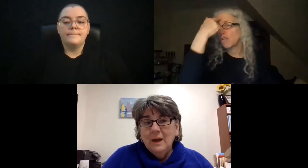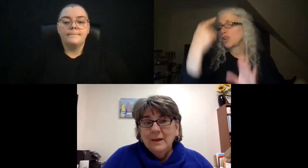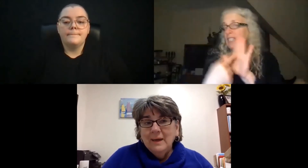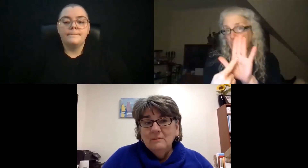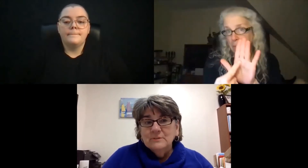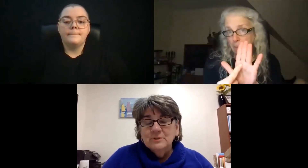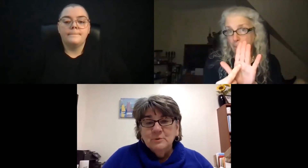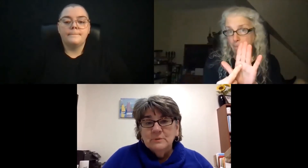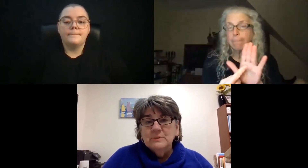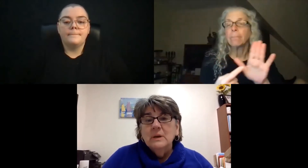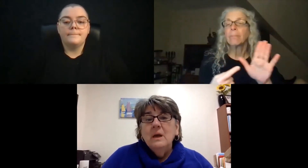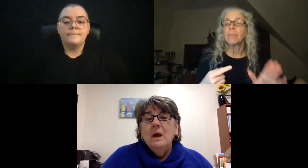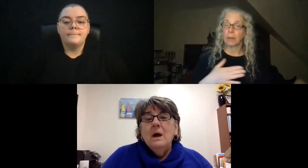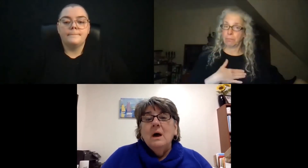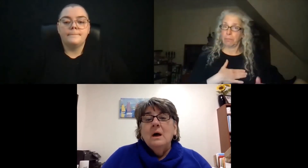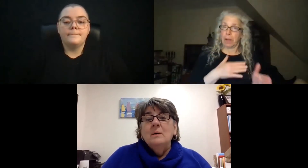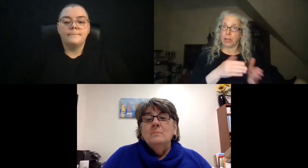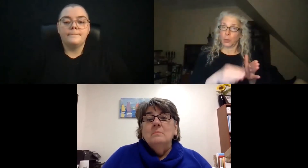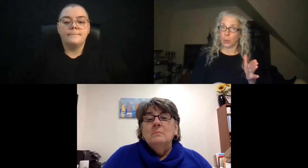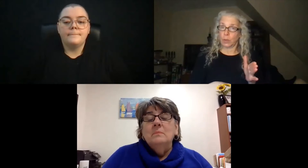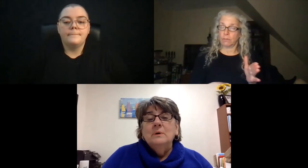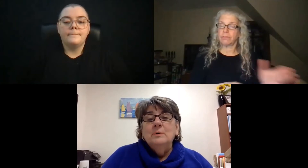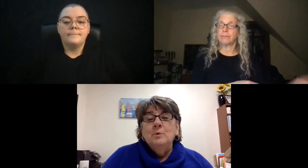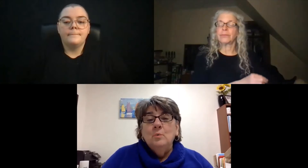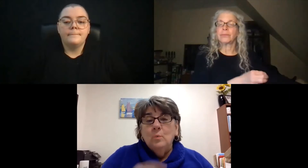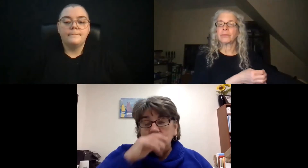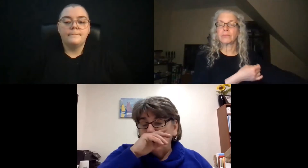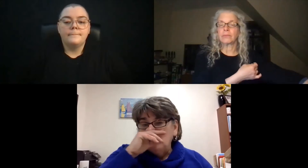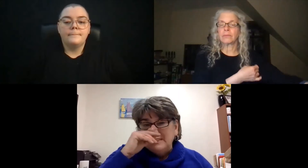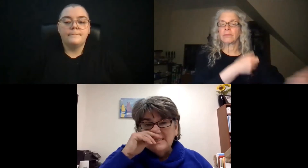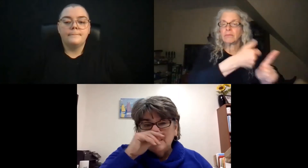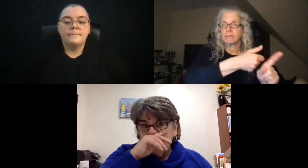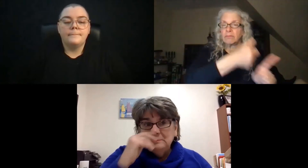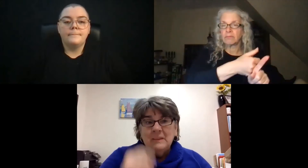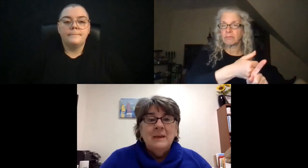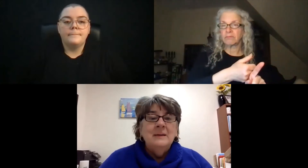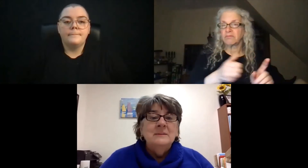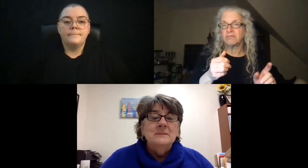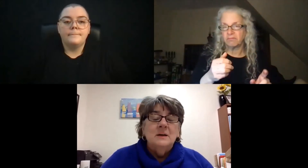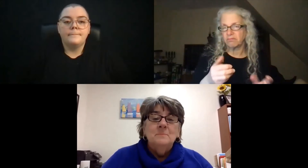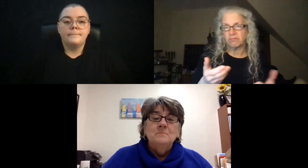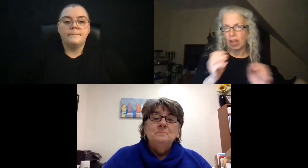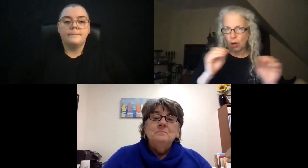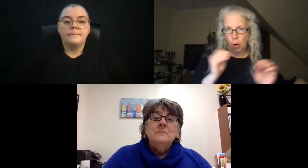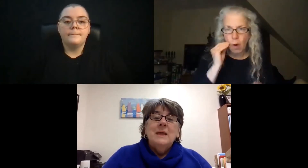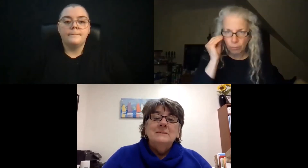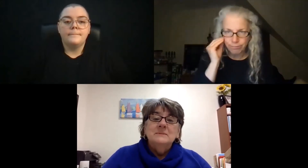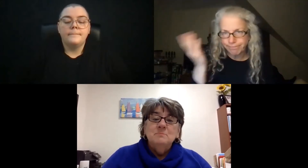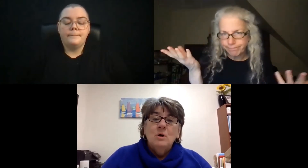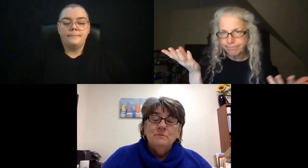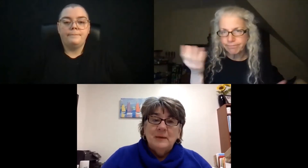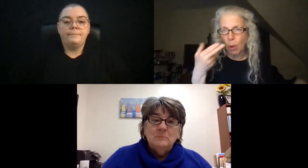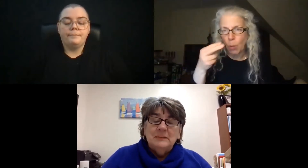I have a student who was homeless and has a small family